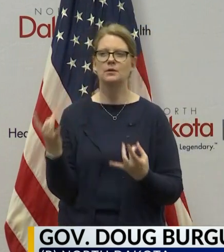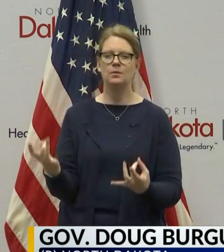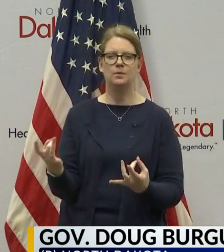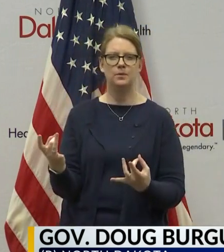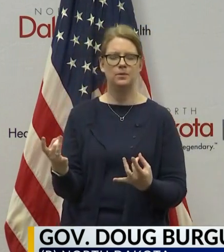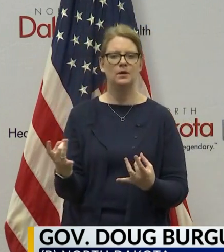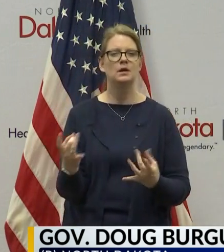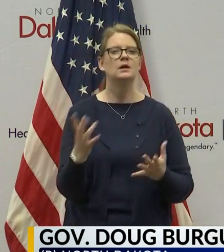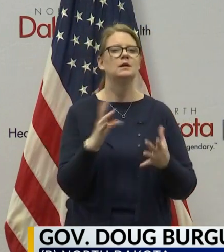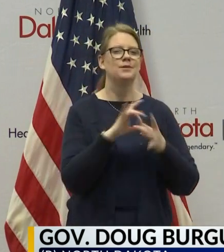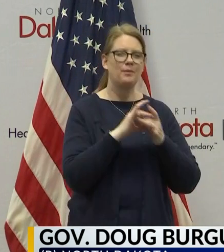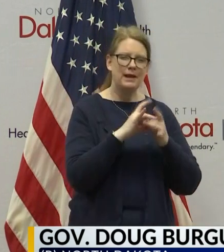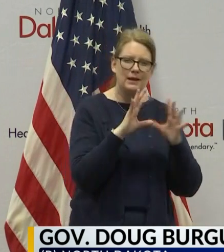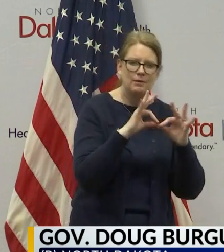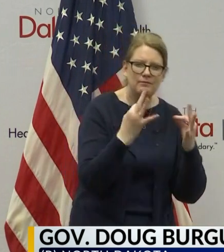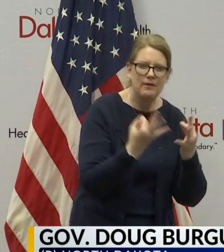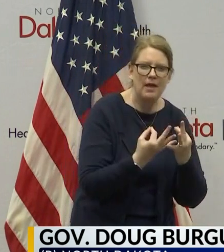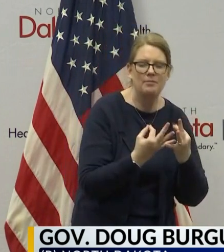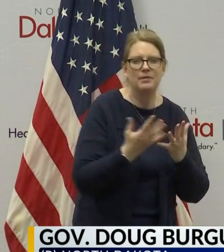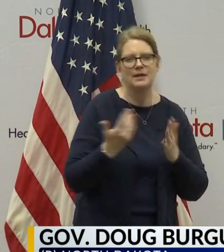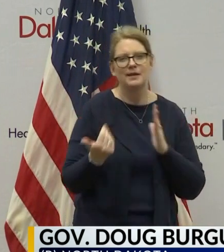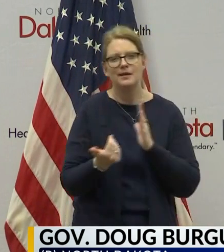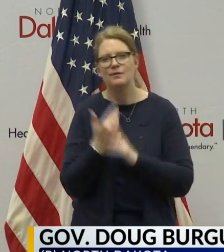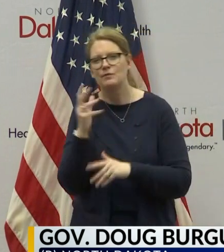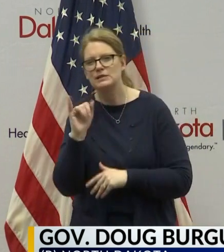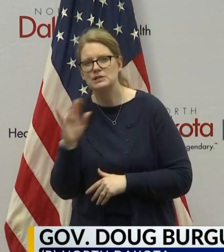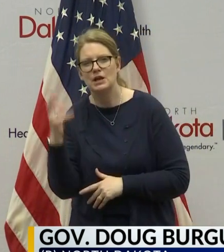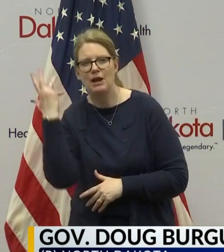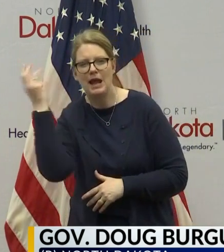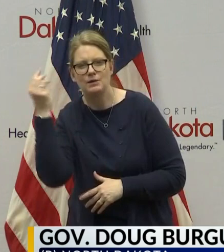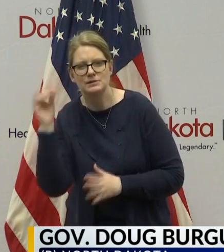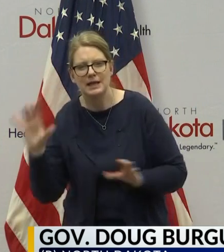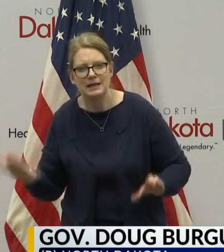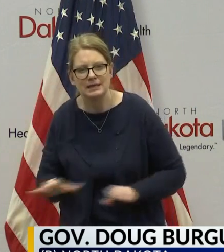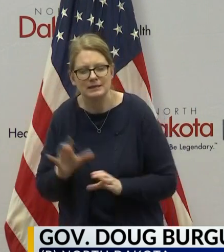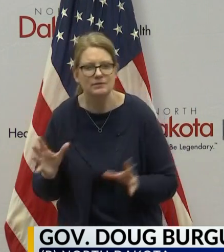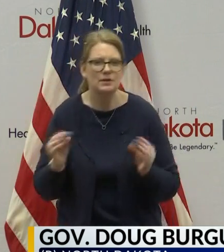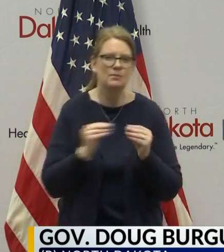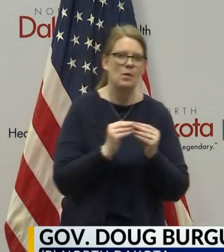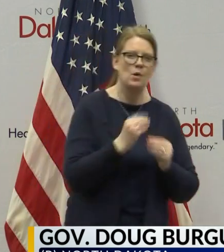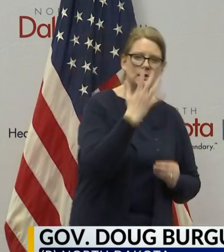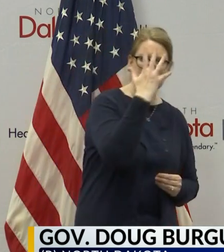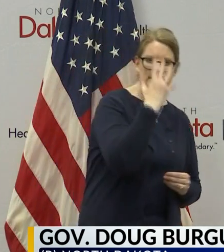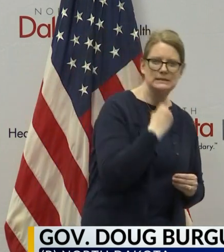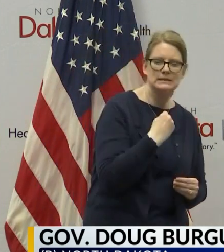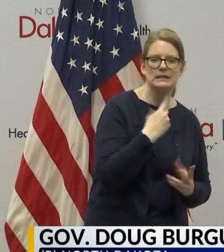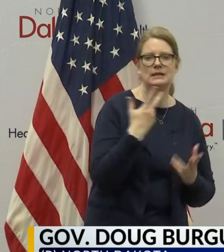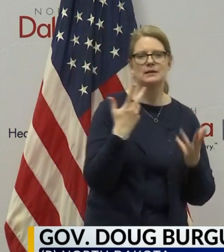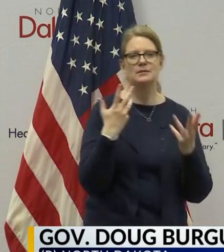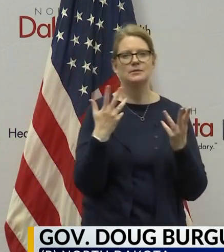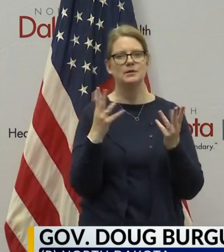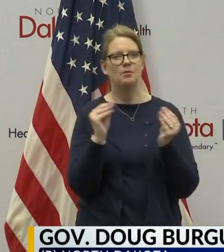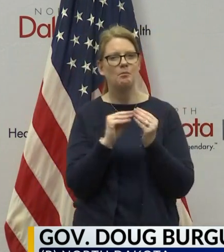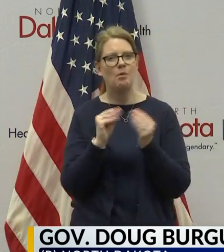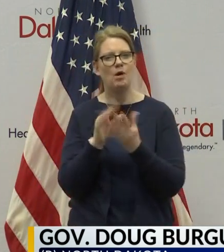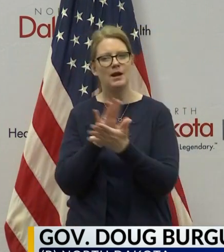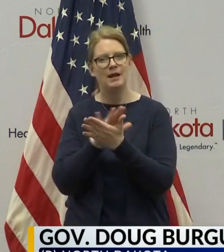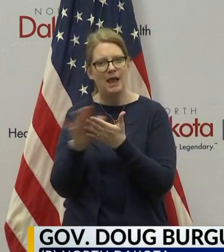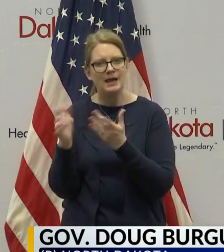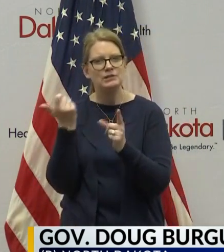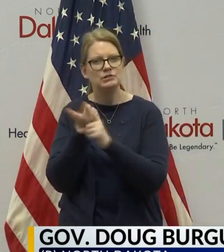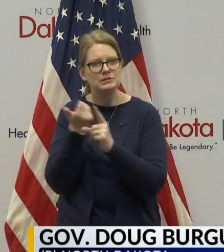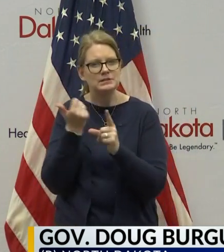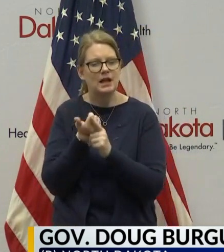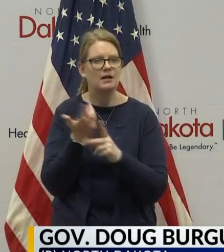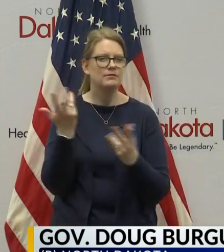family, whether it's, you know, fresh air and outdoor activities, whether it's more sleep, whether it's being more kind to yourself and